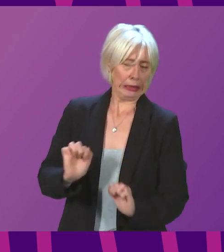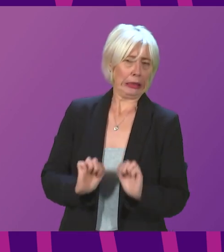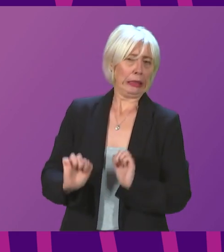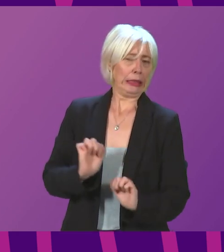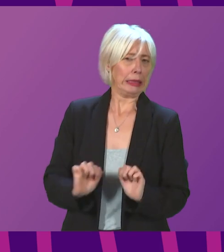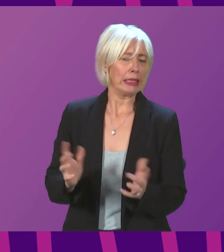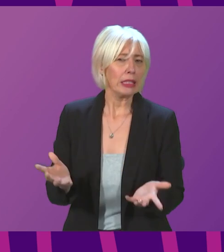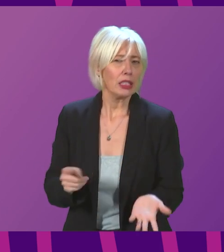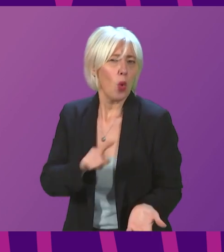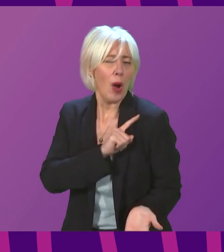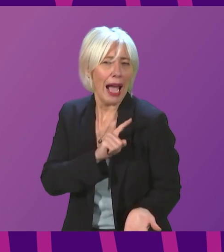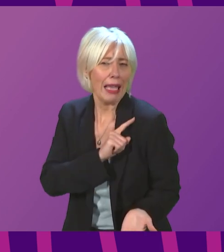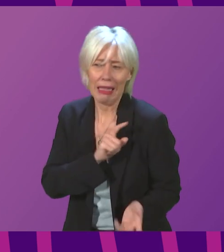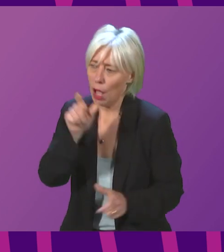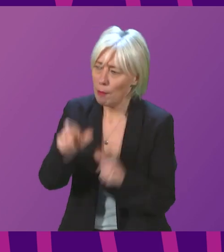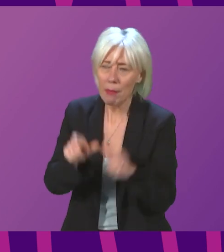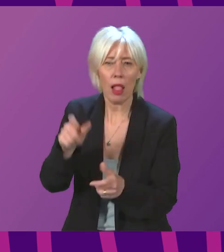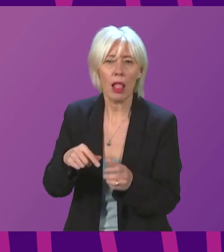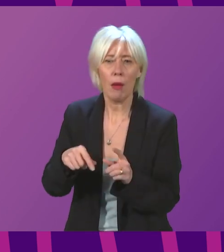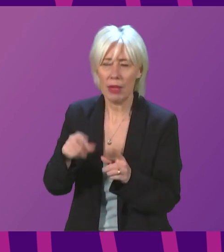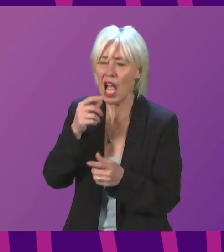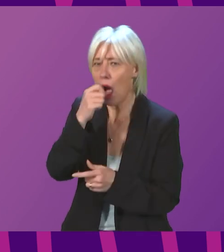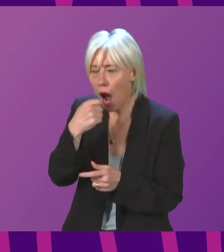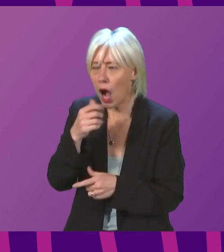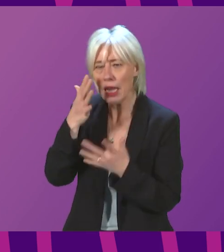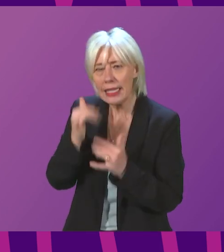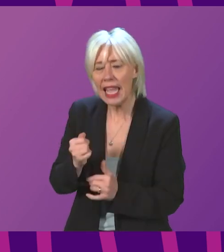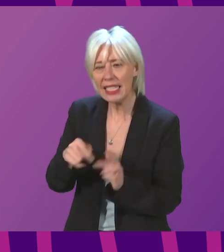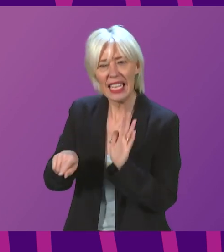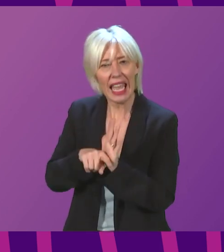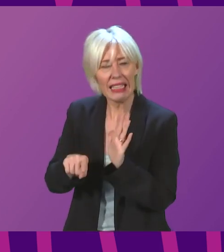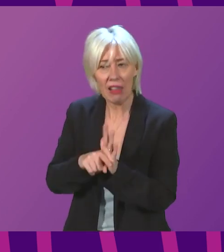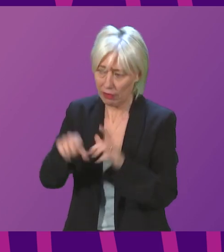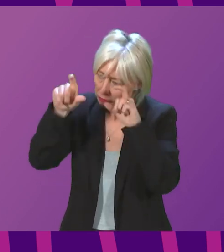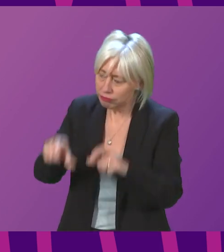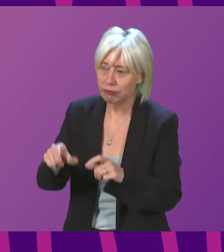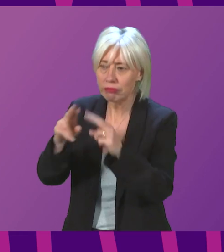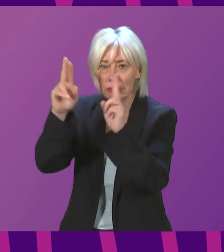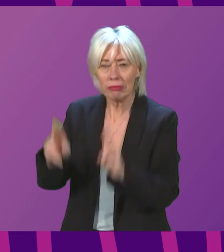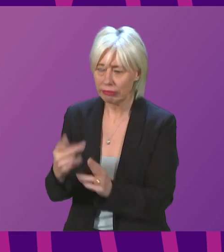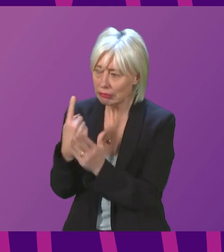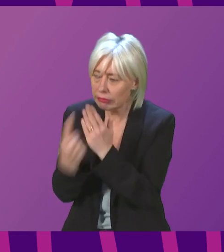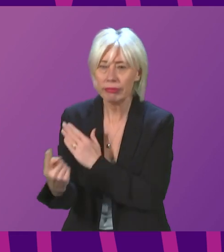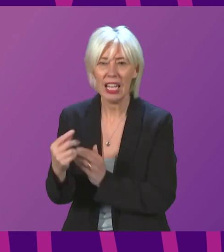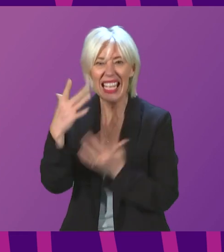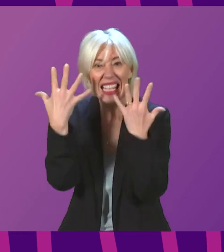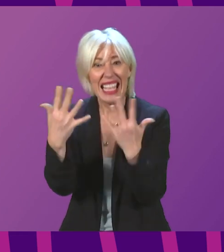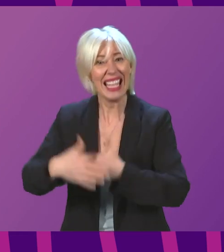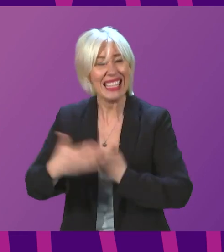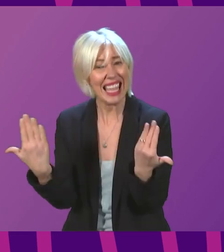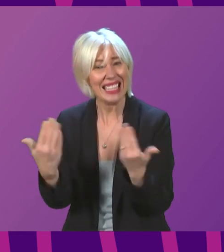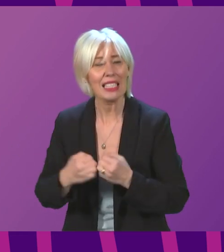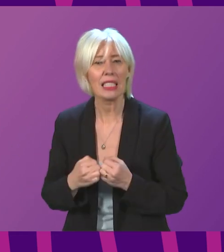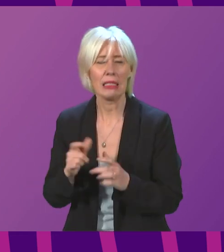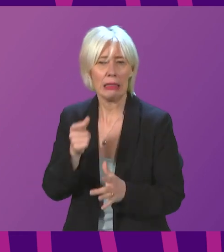who have tested negative for COVID have to remain in isolation for 10 days? This